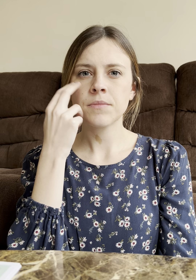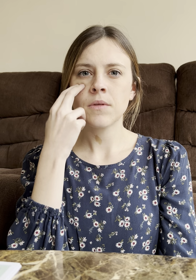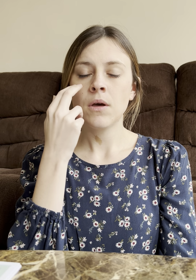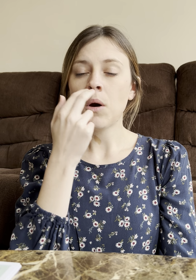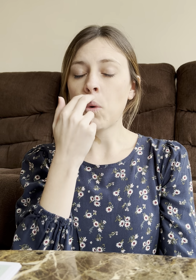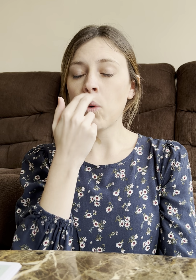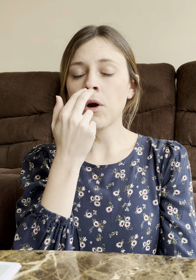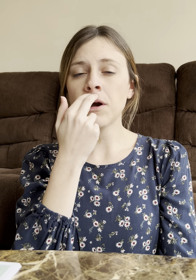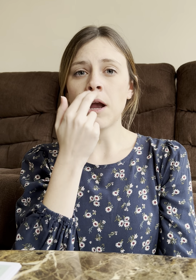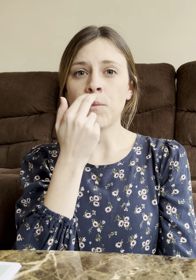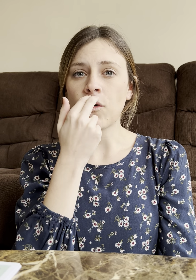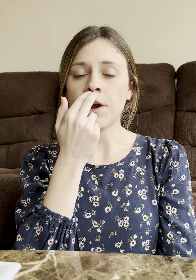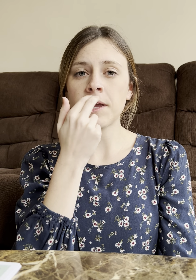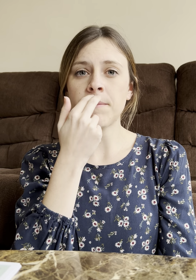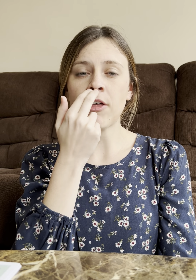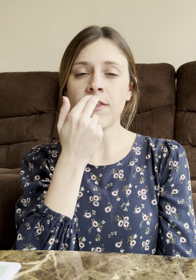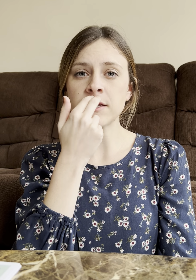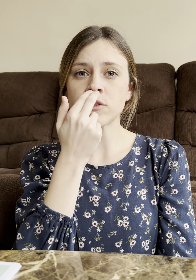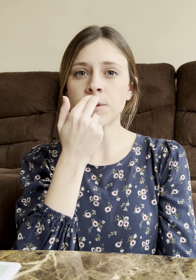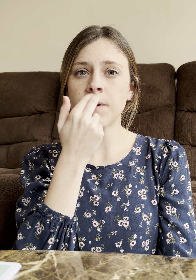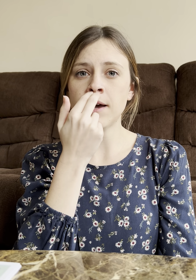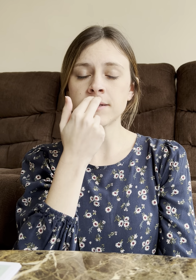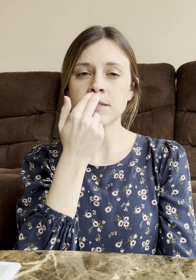Or I'm worrying about things from the past.